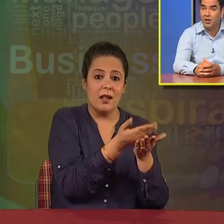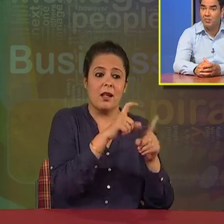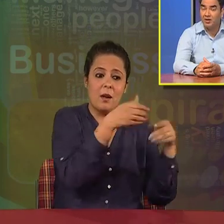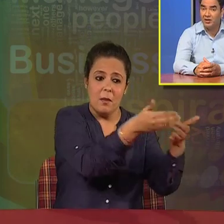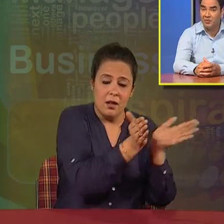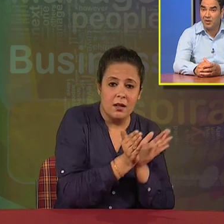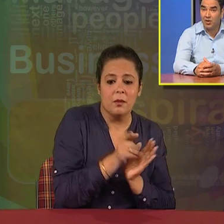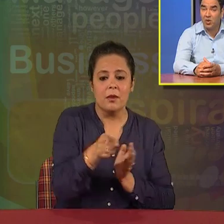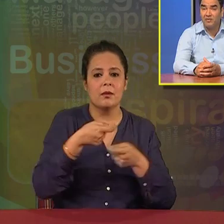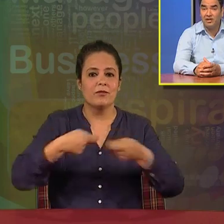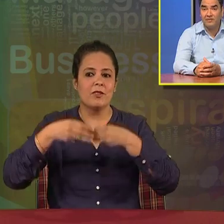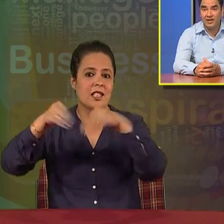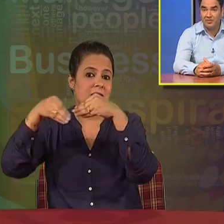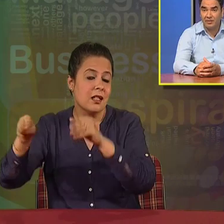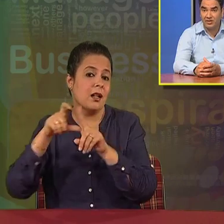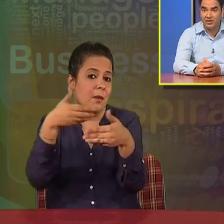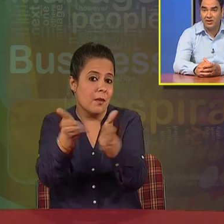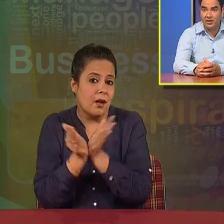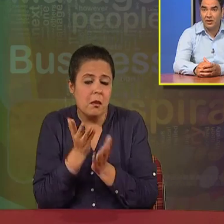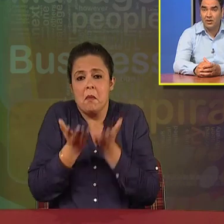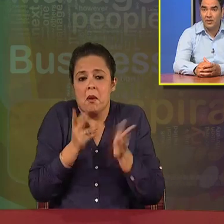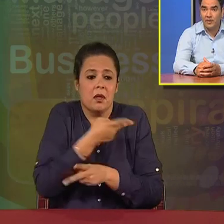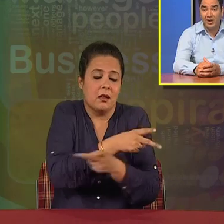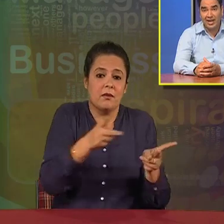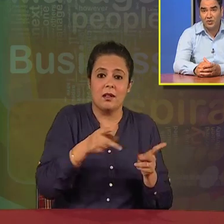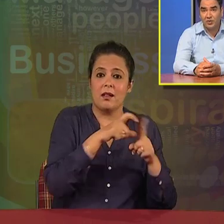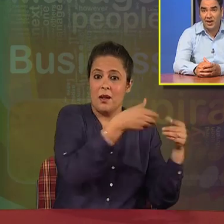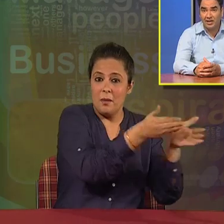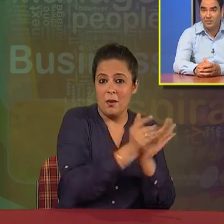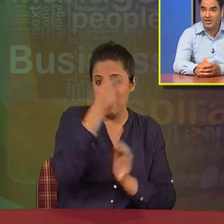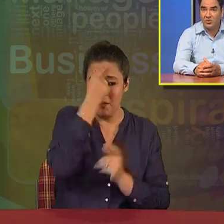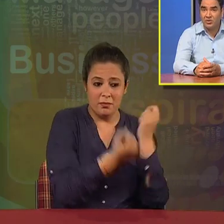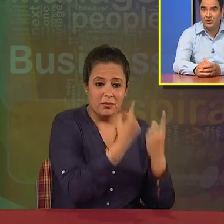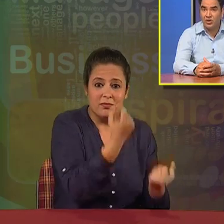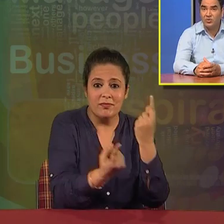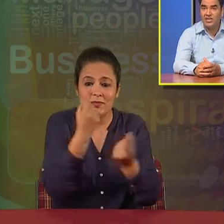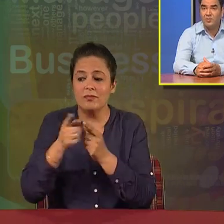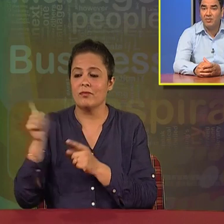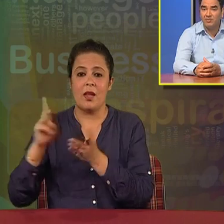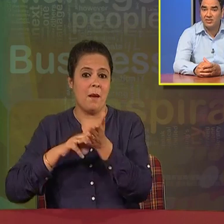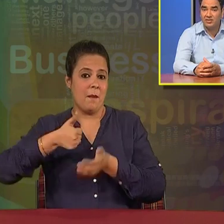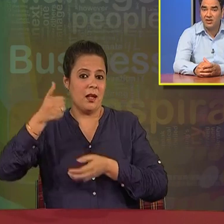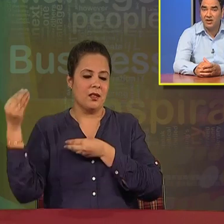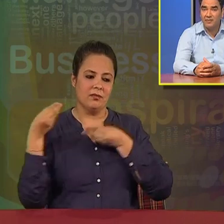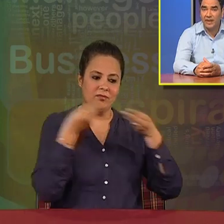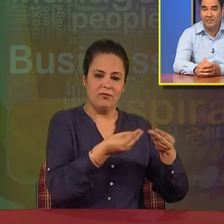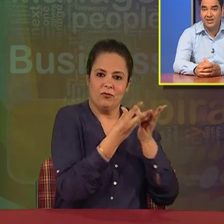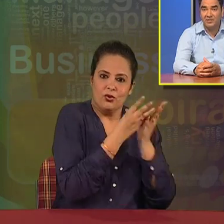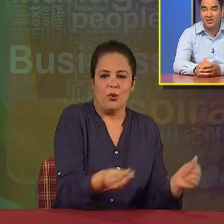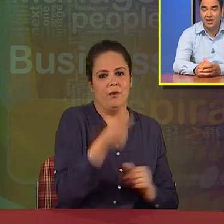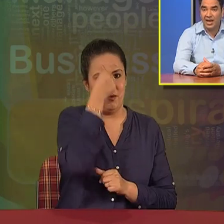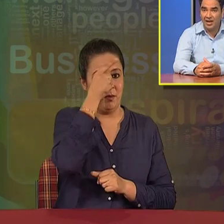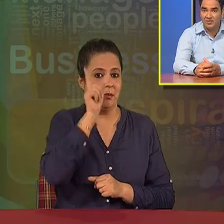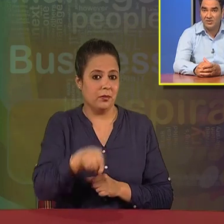the marketing department, or even in the finance department. One has to provide the best solution to these problems, and